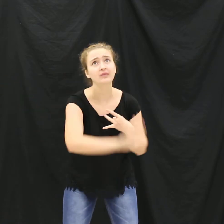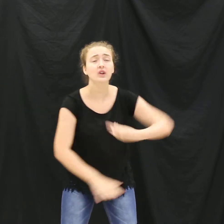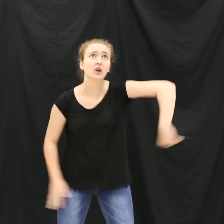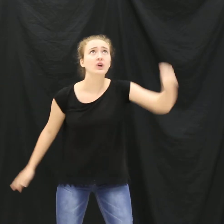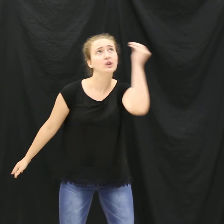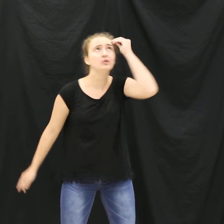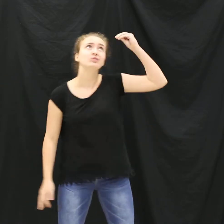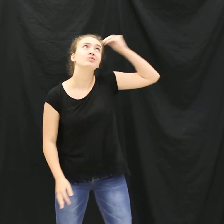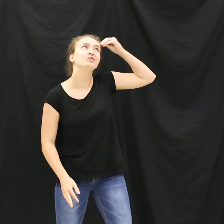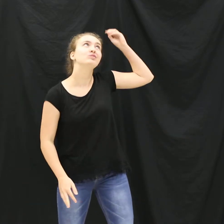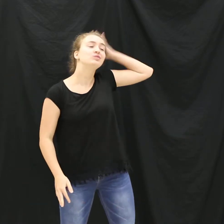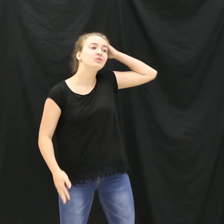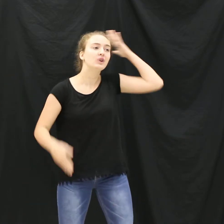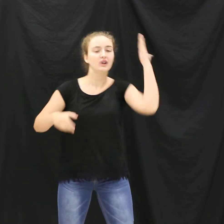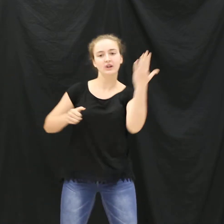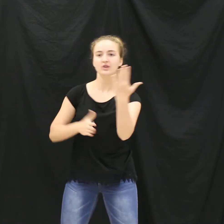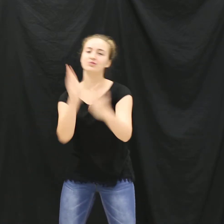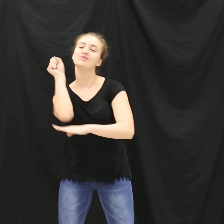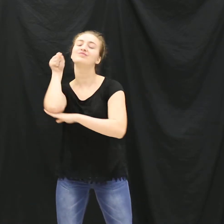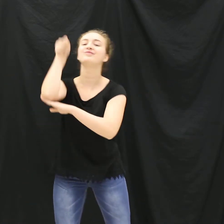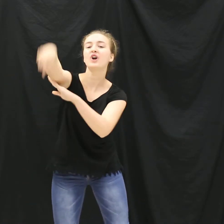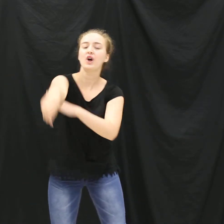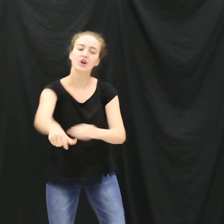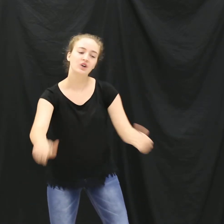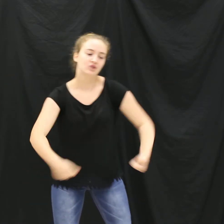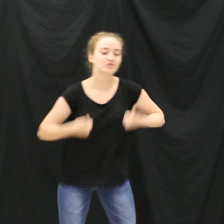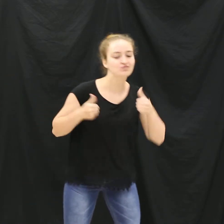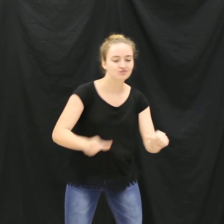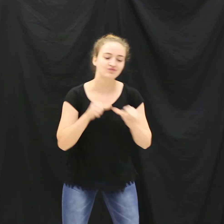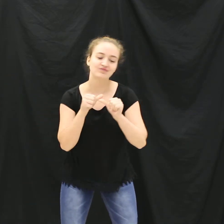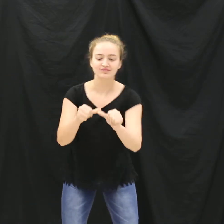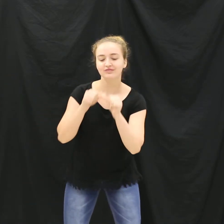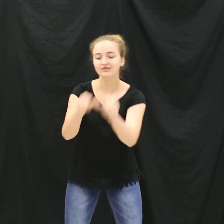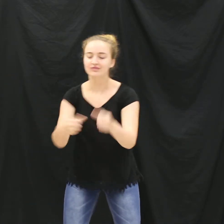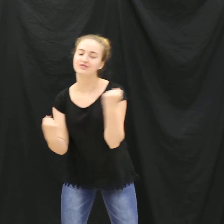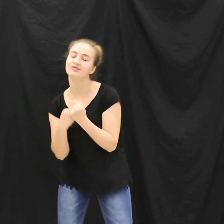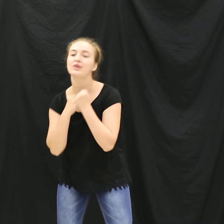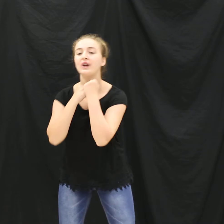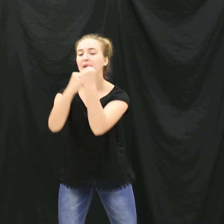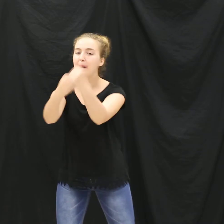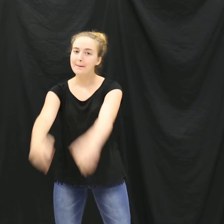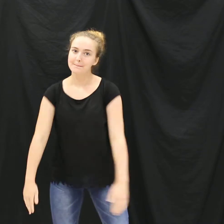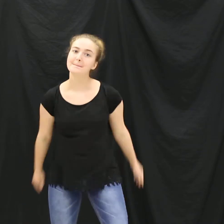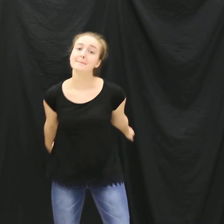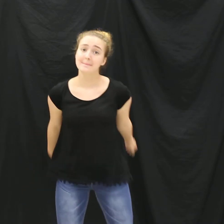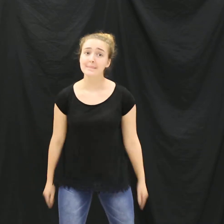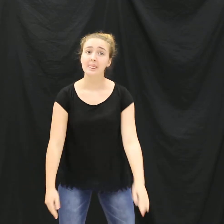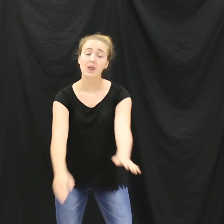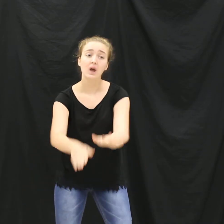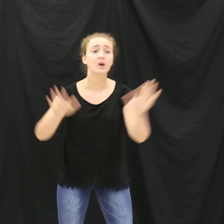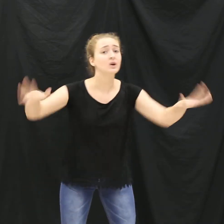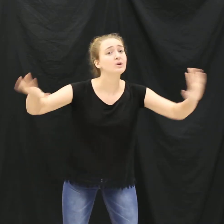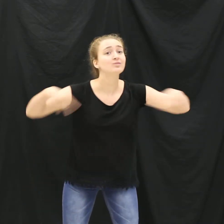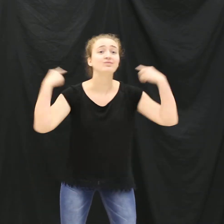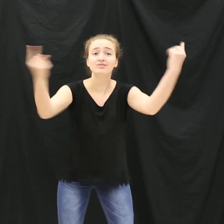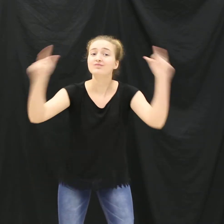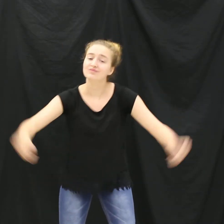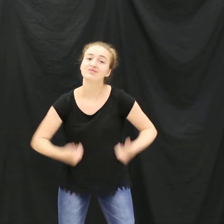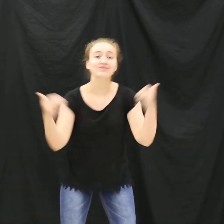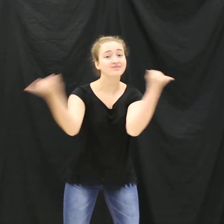feelin', what you're dealin' And we keep rolling That's why I seem like a playboy And we keep rolling Baby, we've been livin'